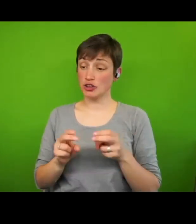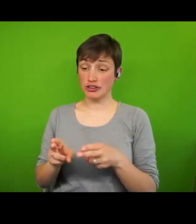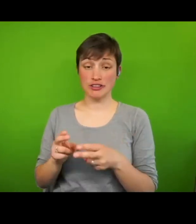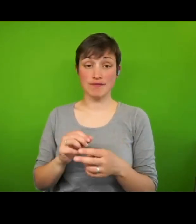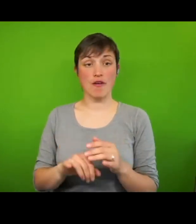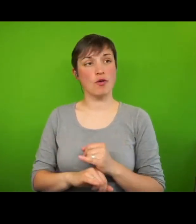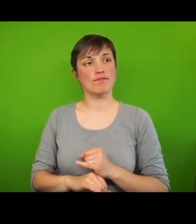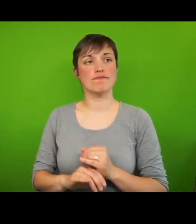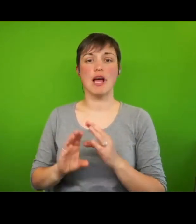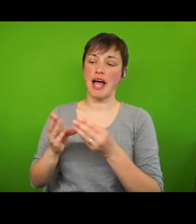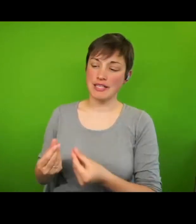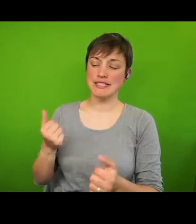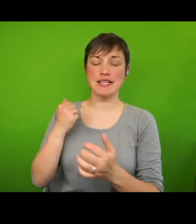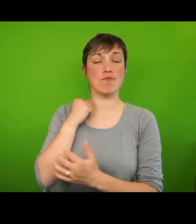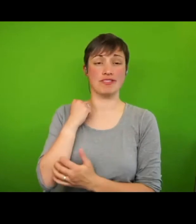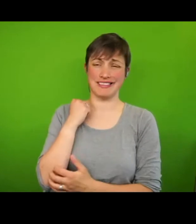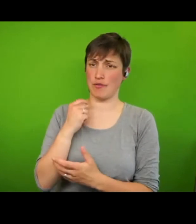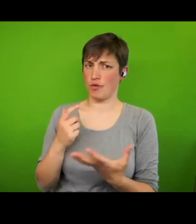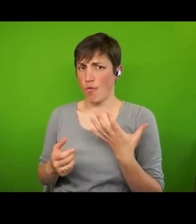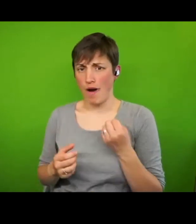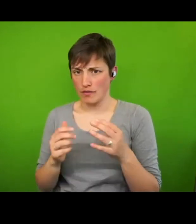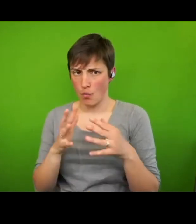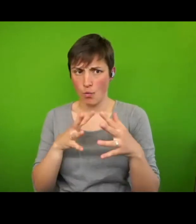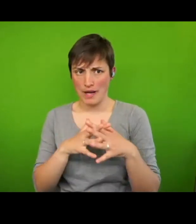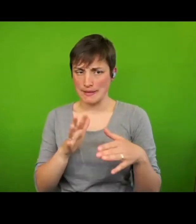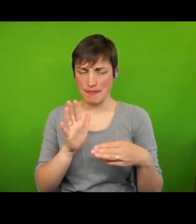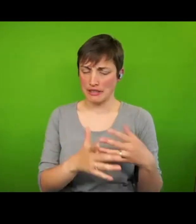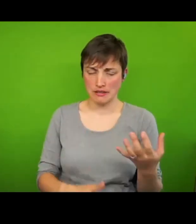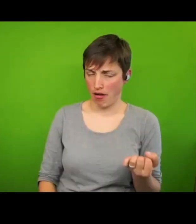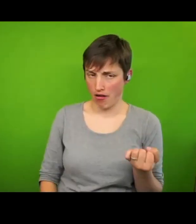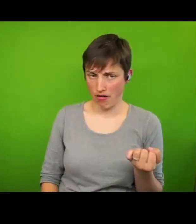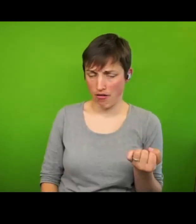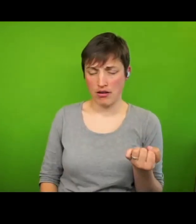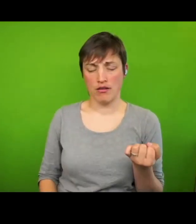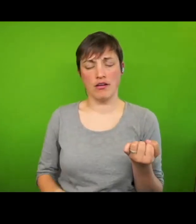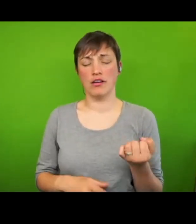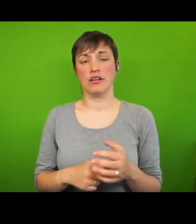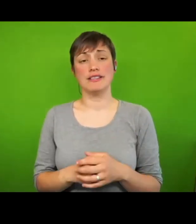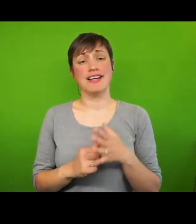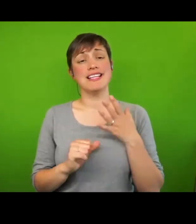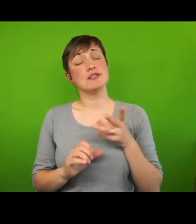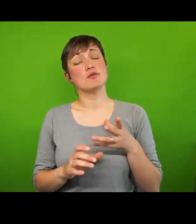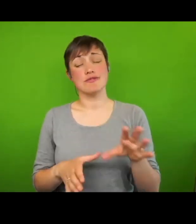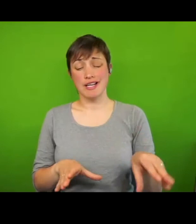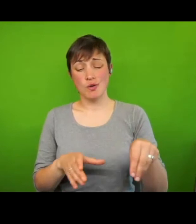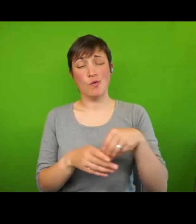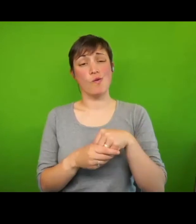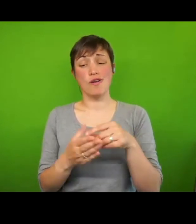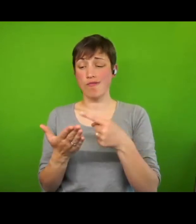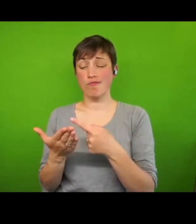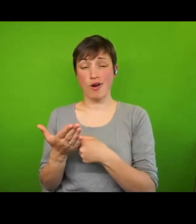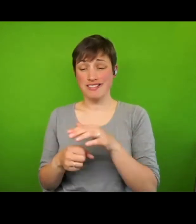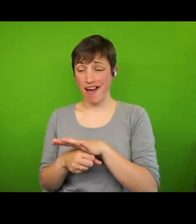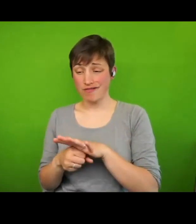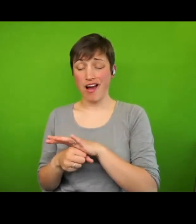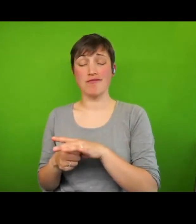Westminster level, any anti-poverty strategy has to include other policy areas including employment, education,